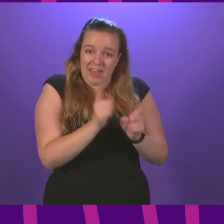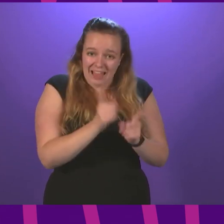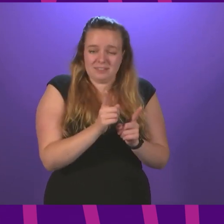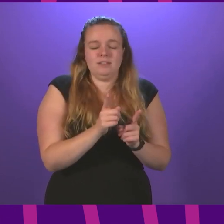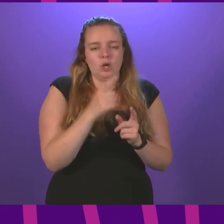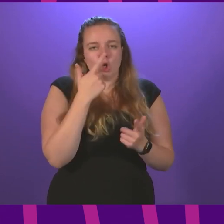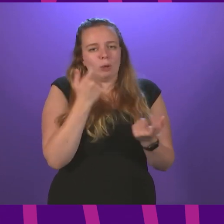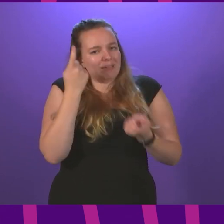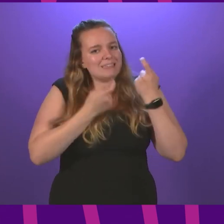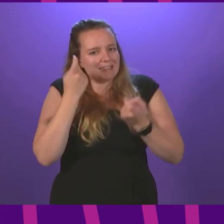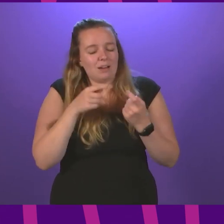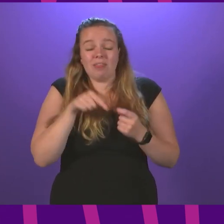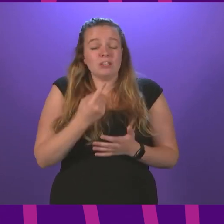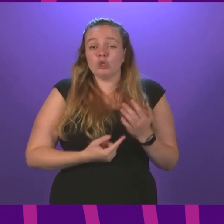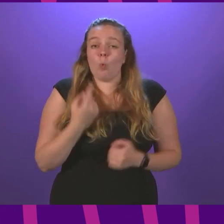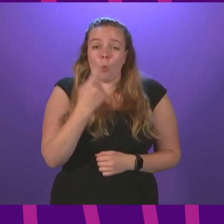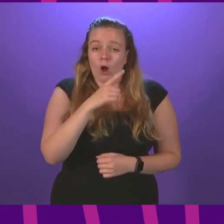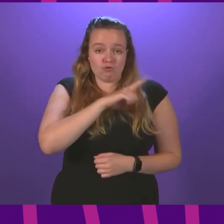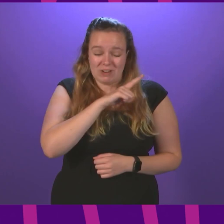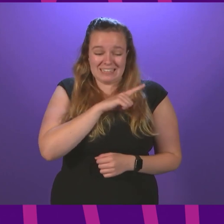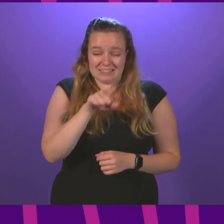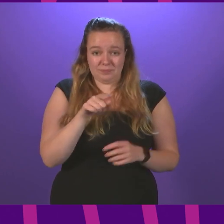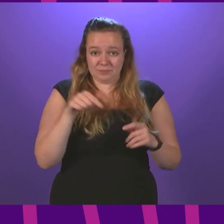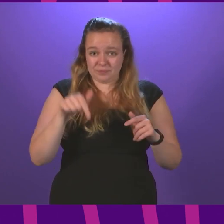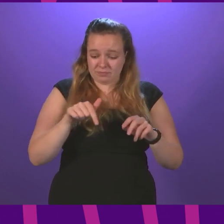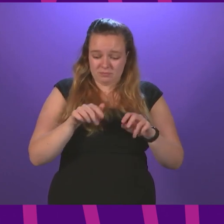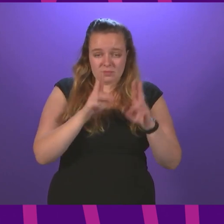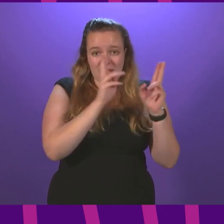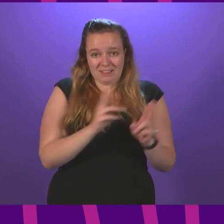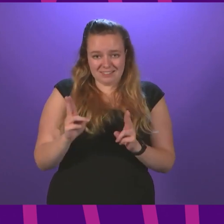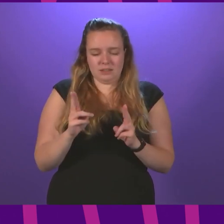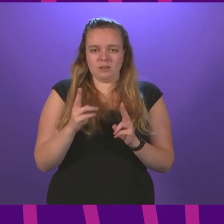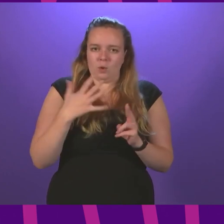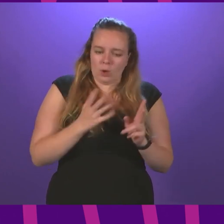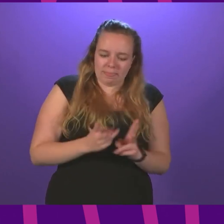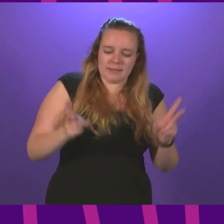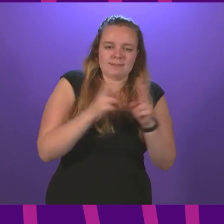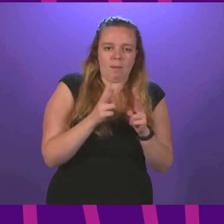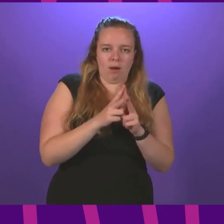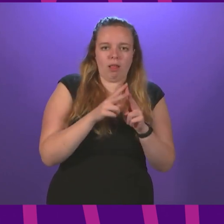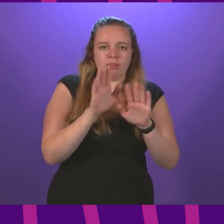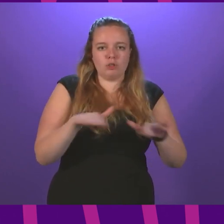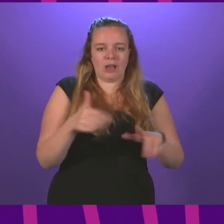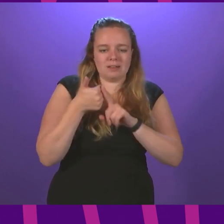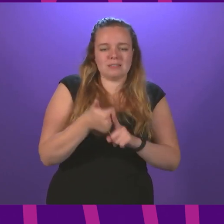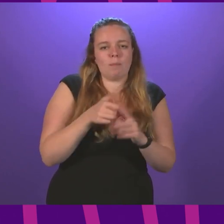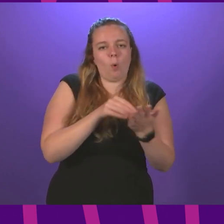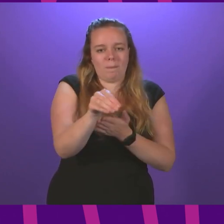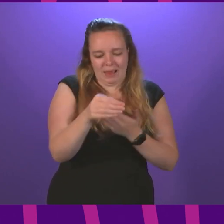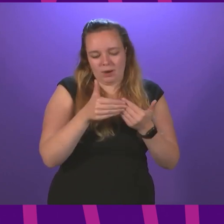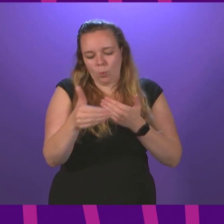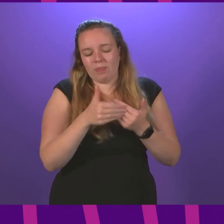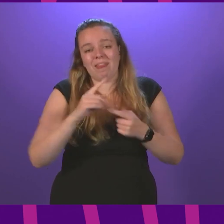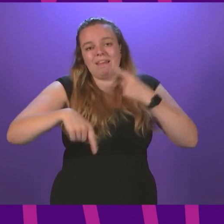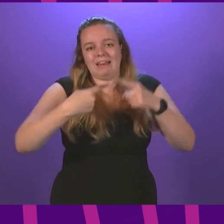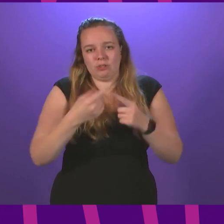be considered. Indeed, this is just one reason why these benches have called for the doubling of the child support payment within the